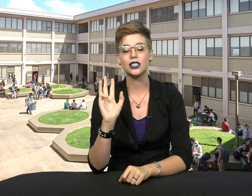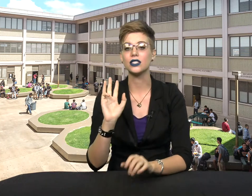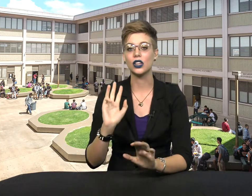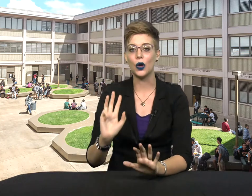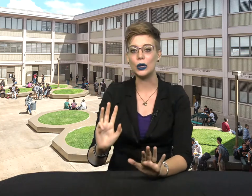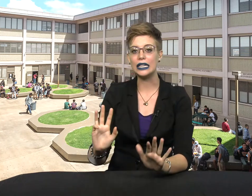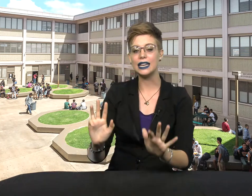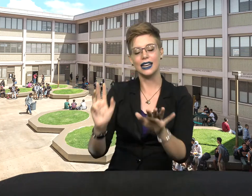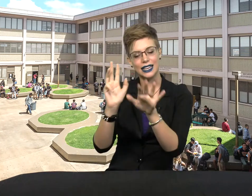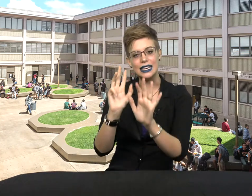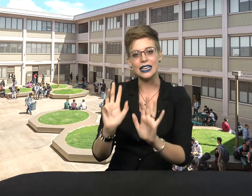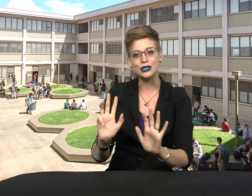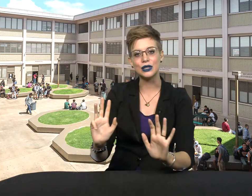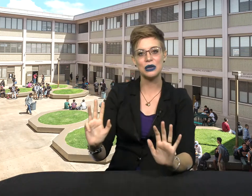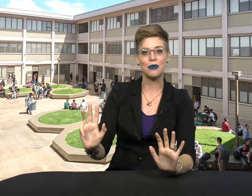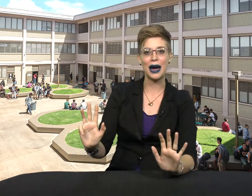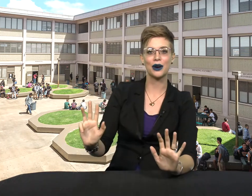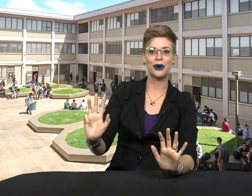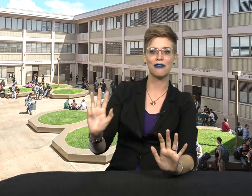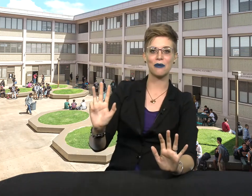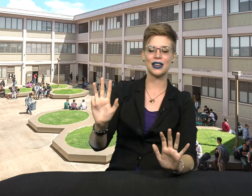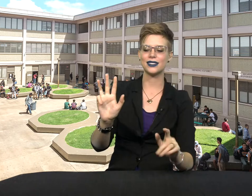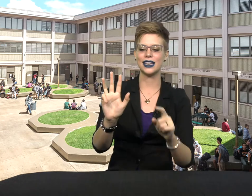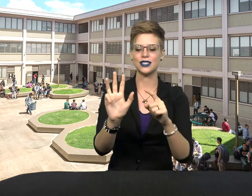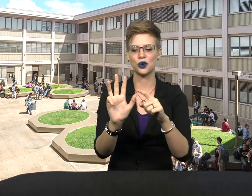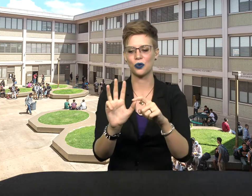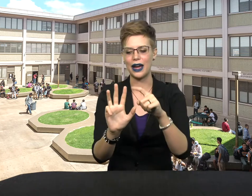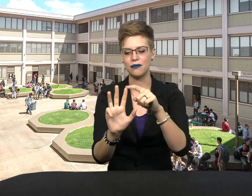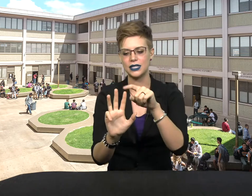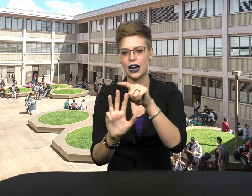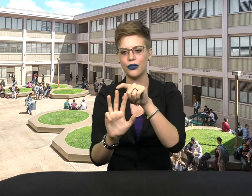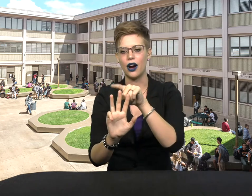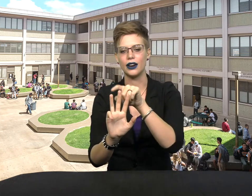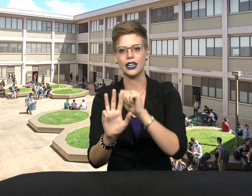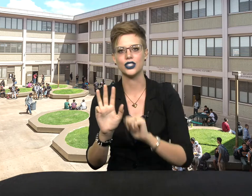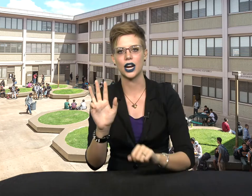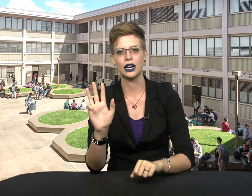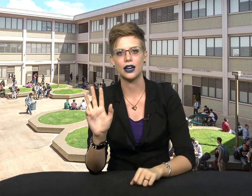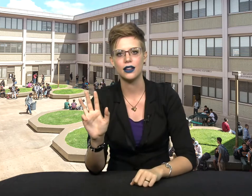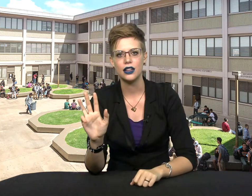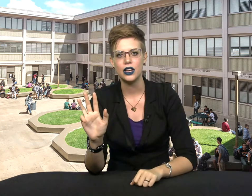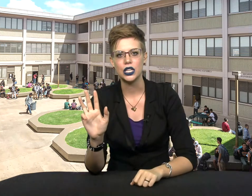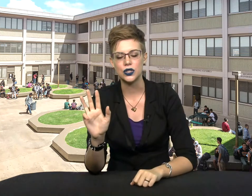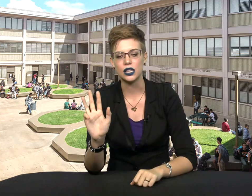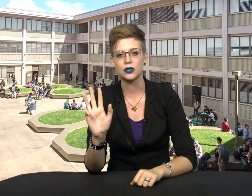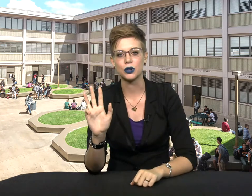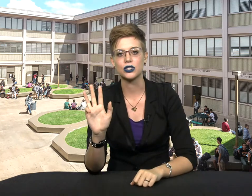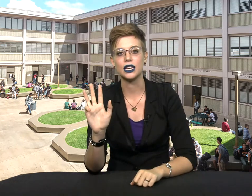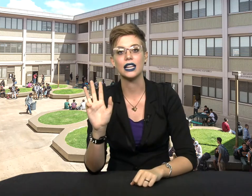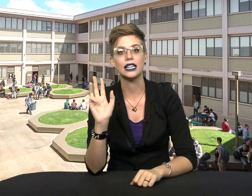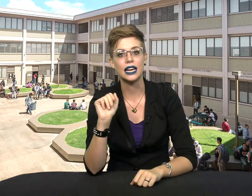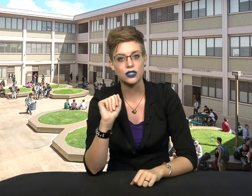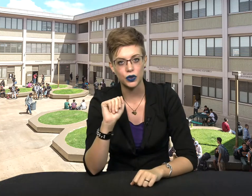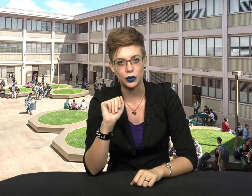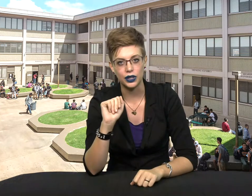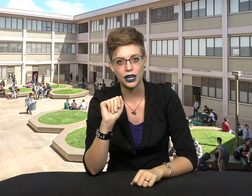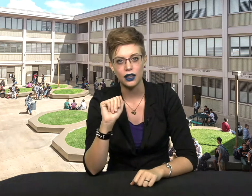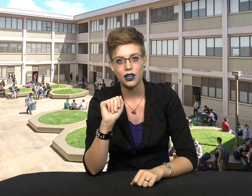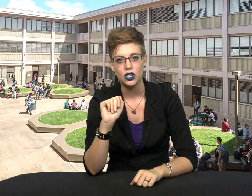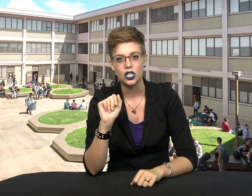slowly, easily back away from this is to ramp down on each area. You see this person less frequently. You